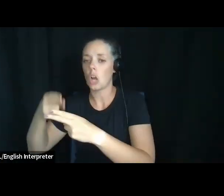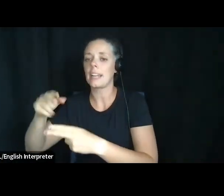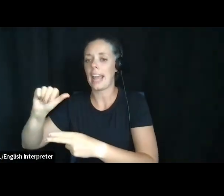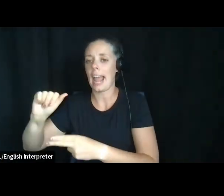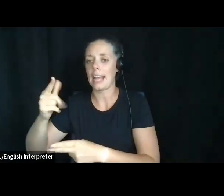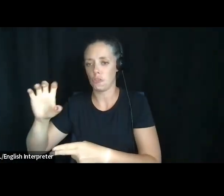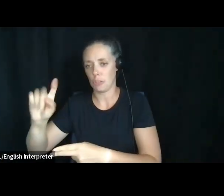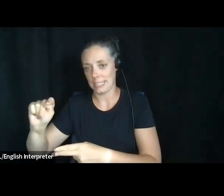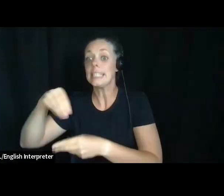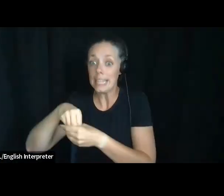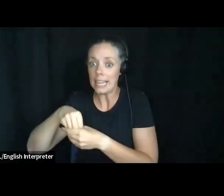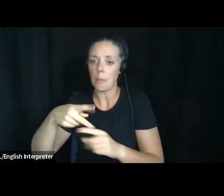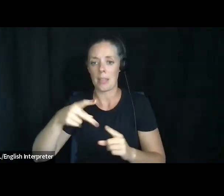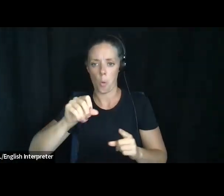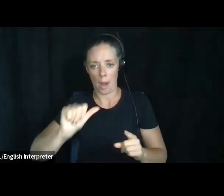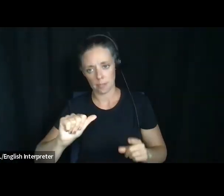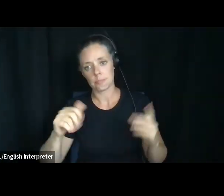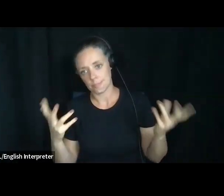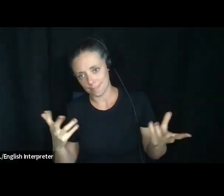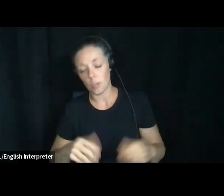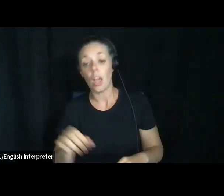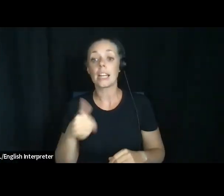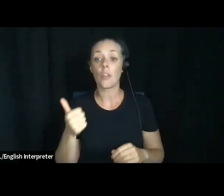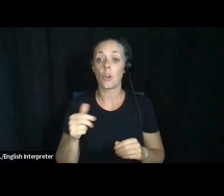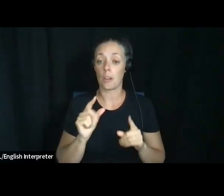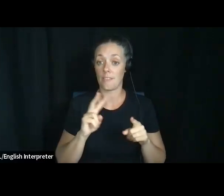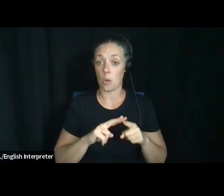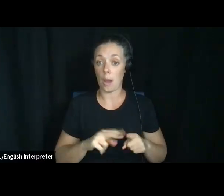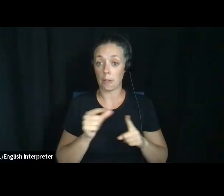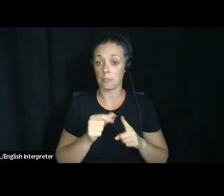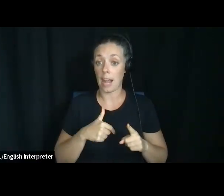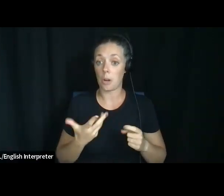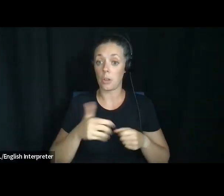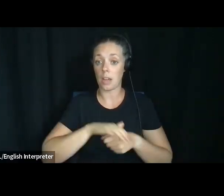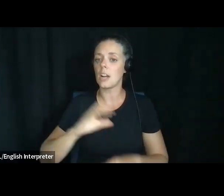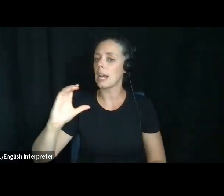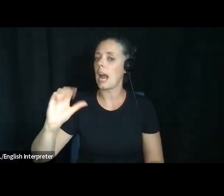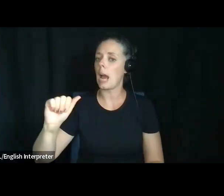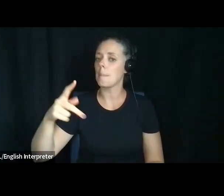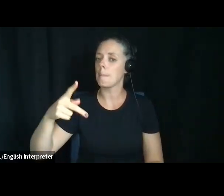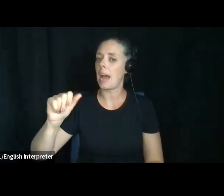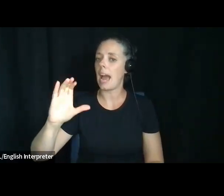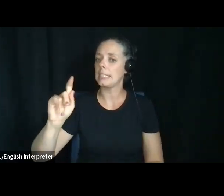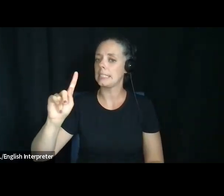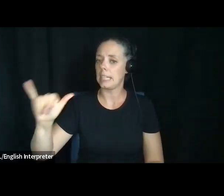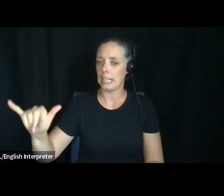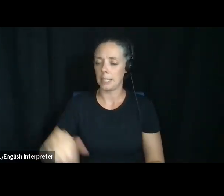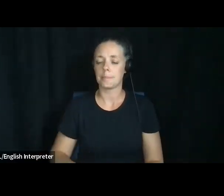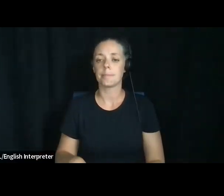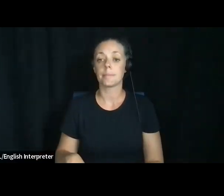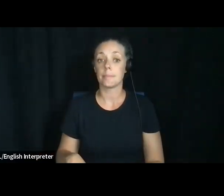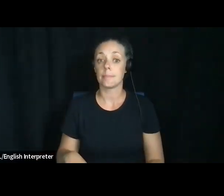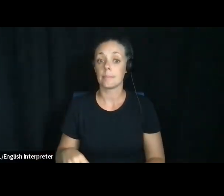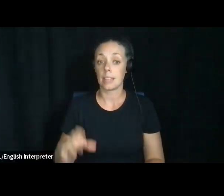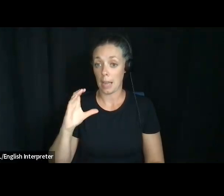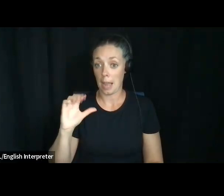So, um, another vocabulary word that I want to cover is capacity. Um, and I've been talking